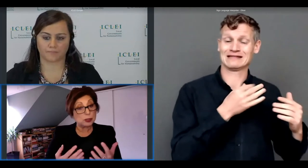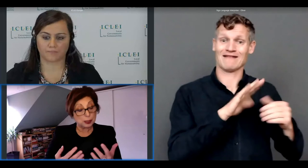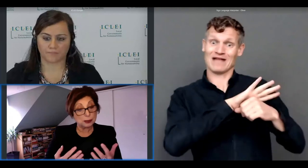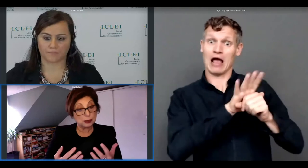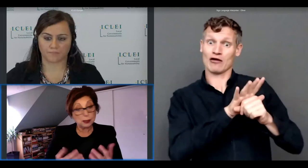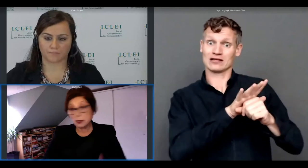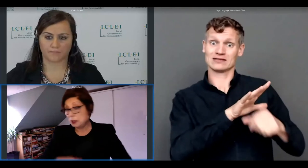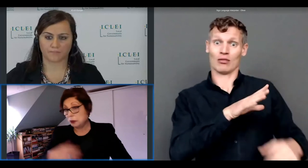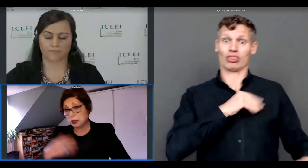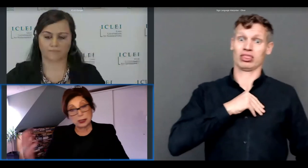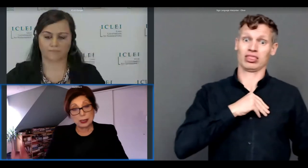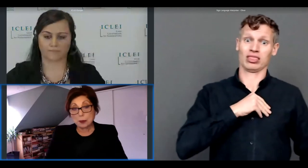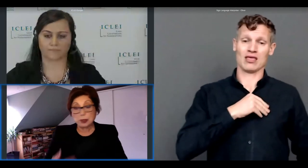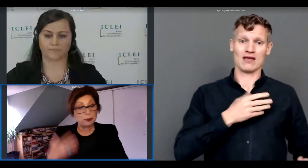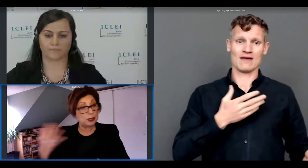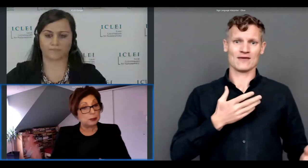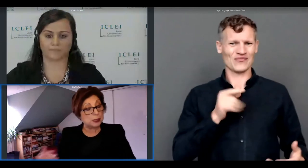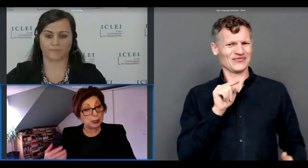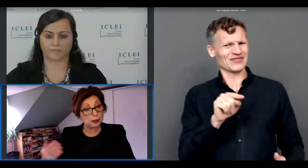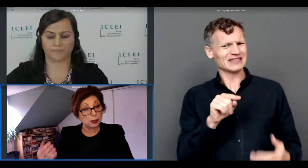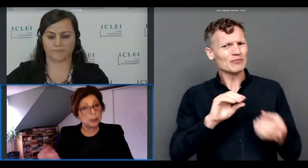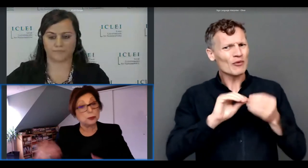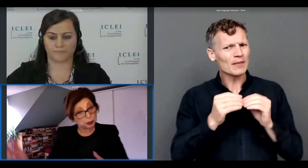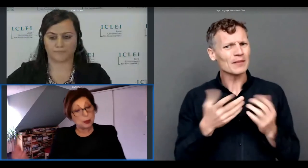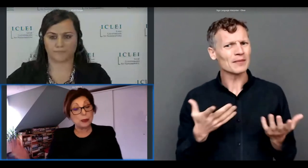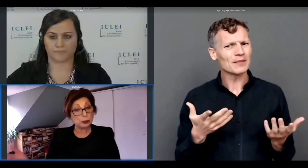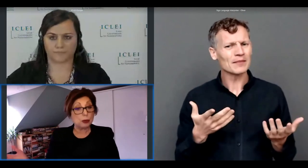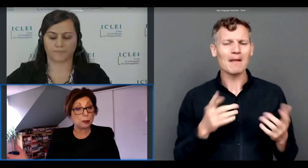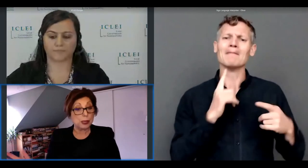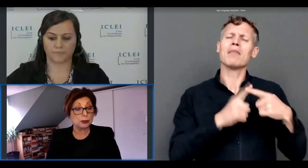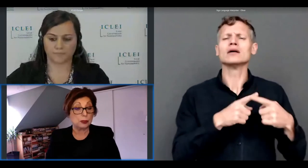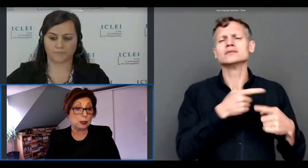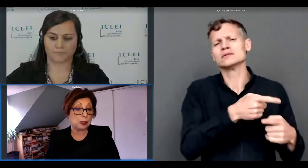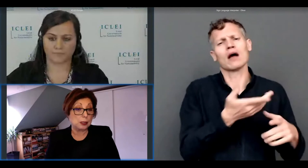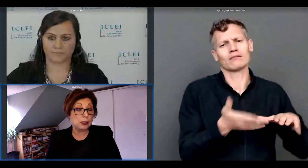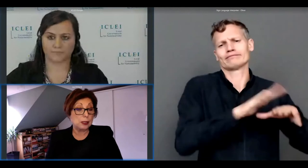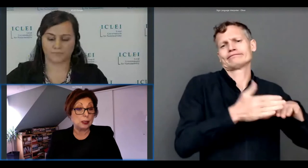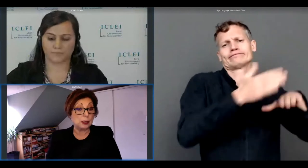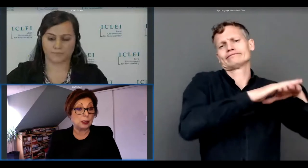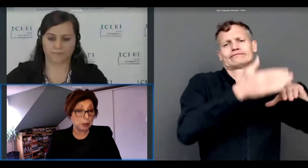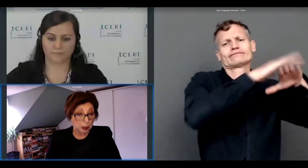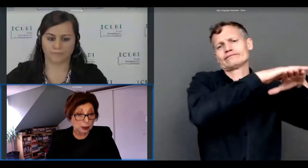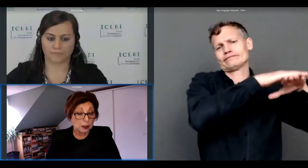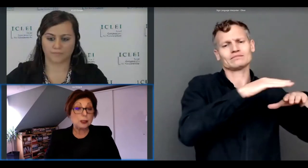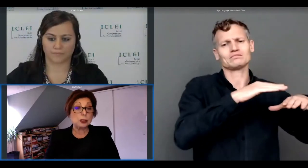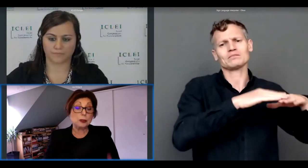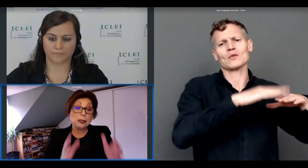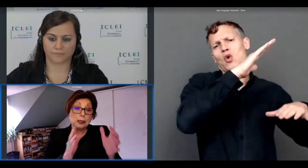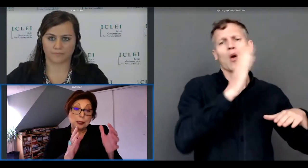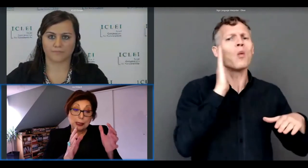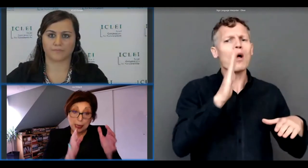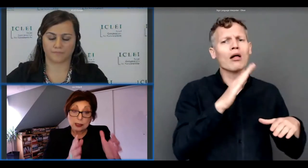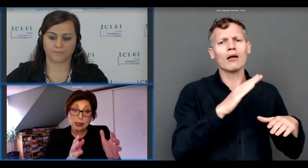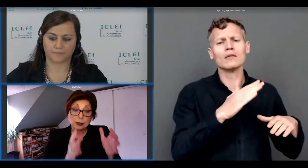society which is then amplified in many other ways which we will talk about in in a minute so